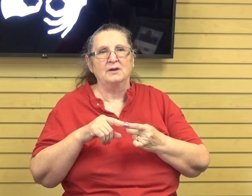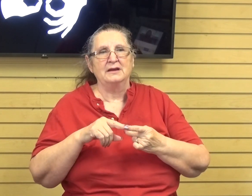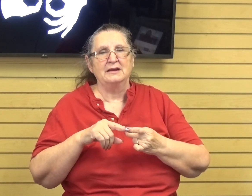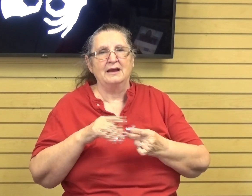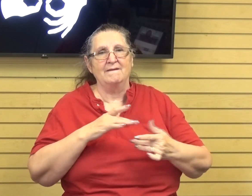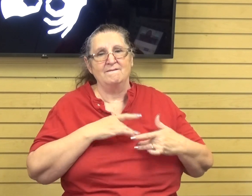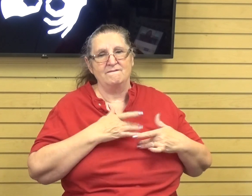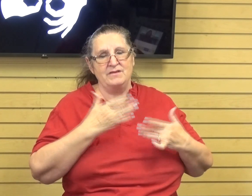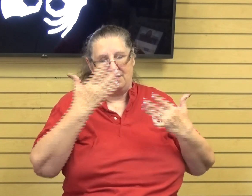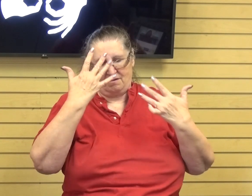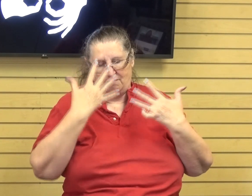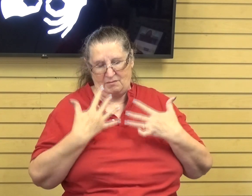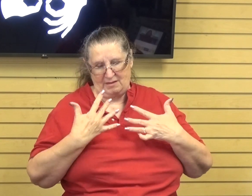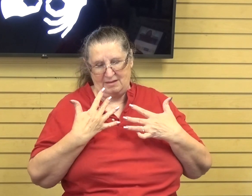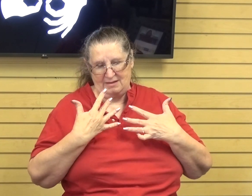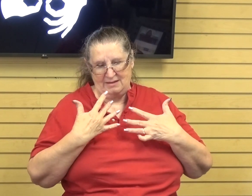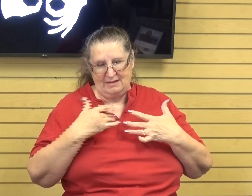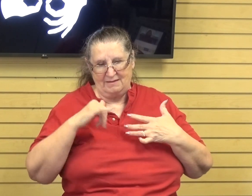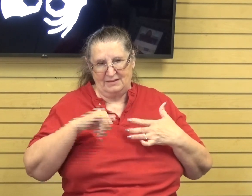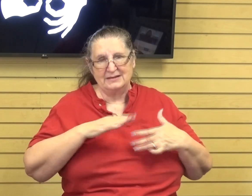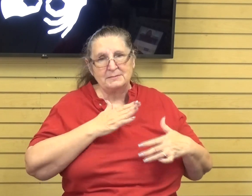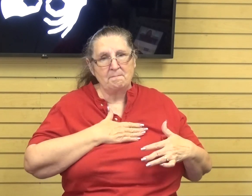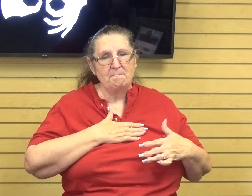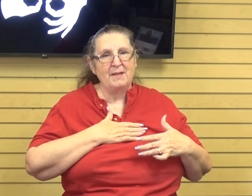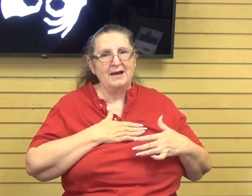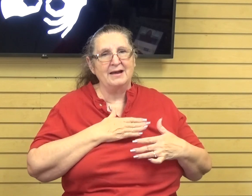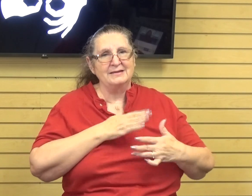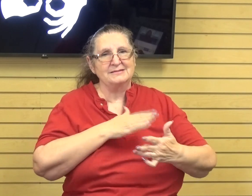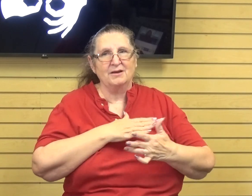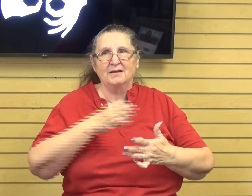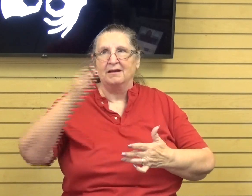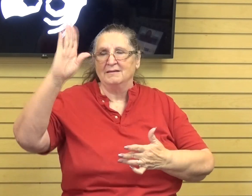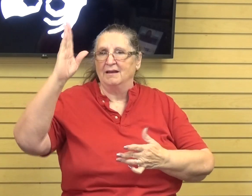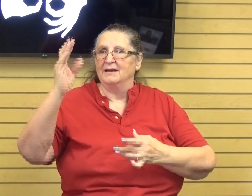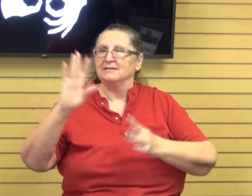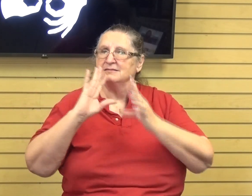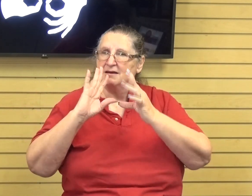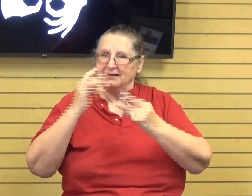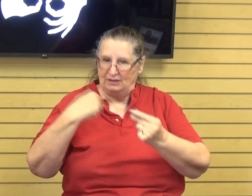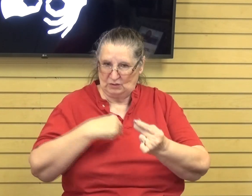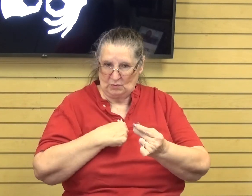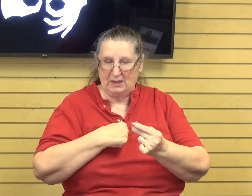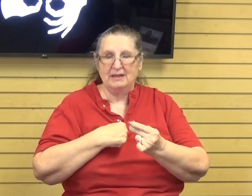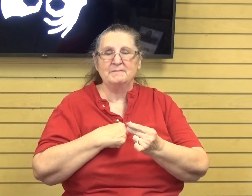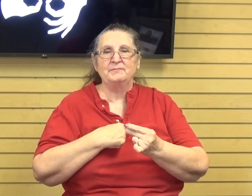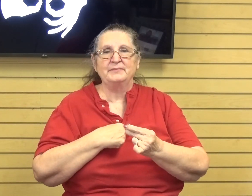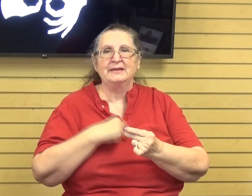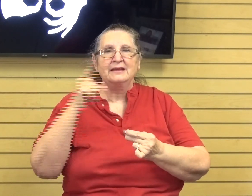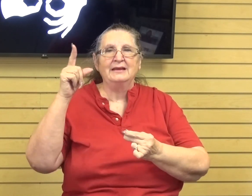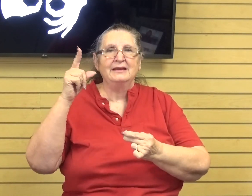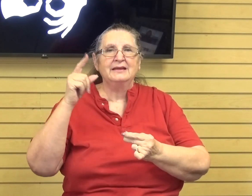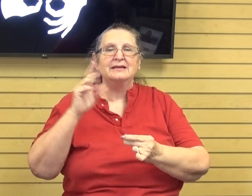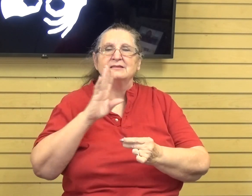it feels like it's, that's my song. God is speaking to me. And so He's definitely speaking to us